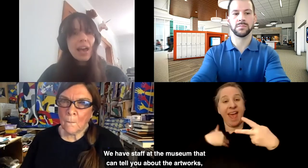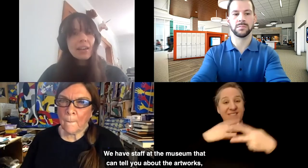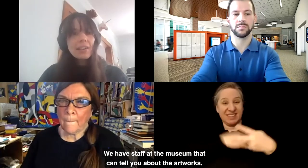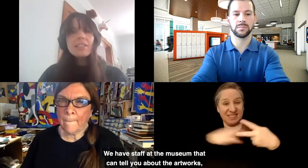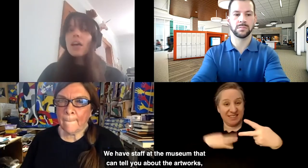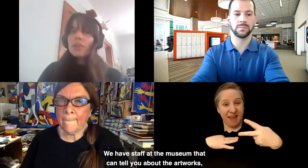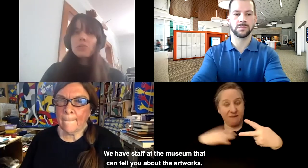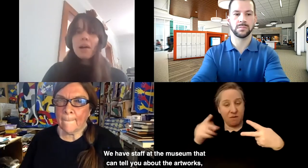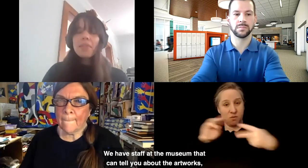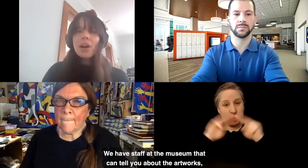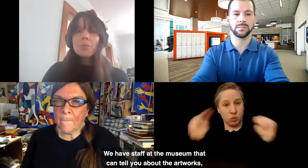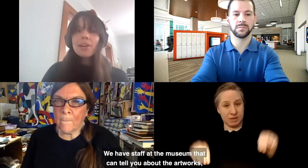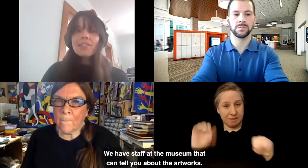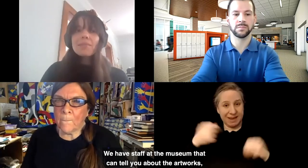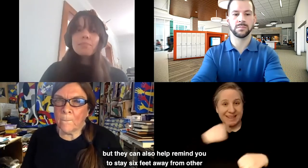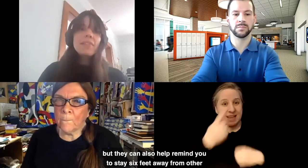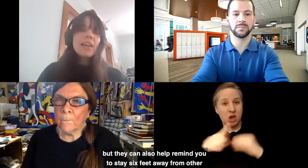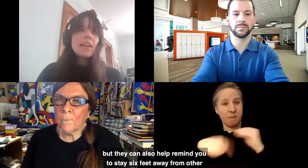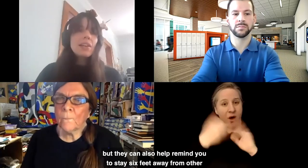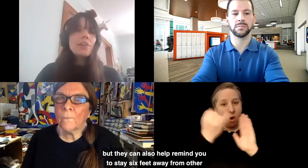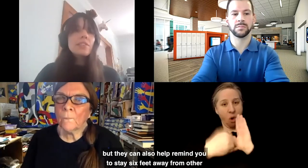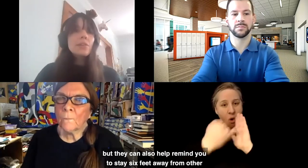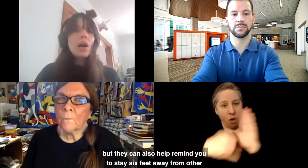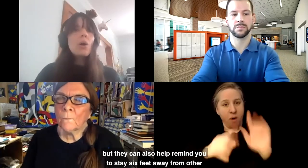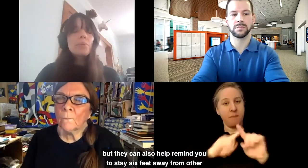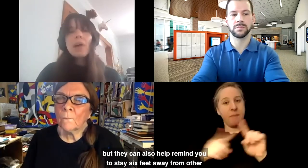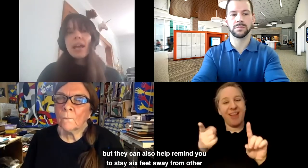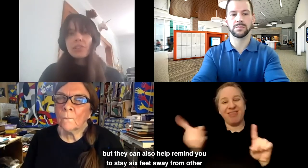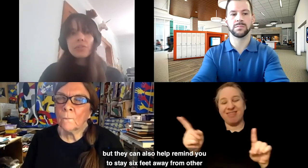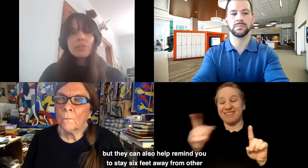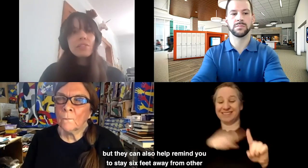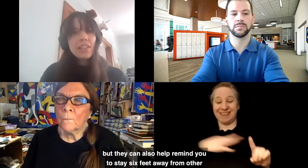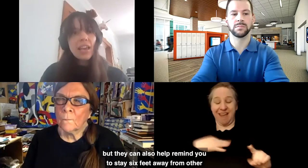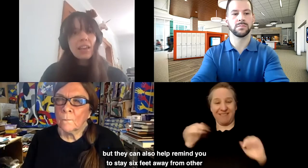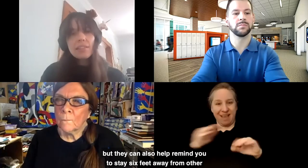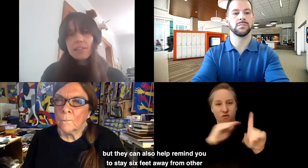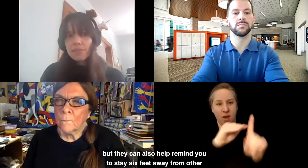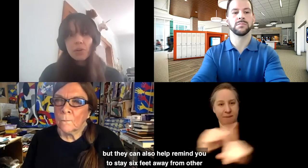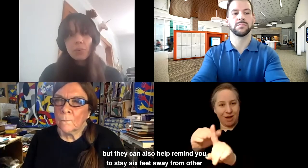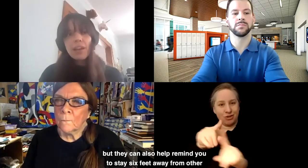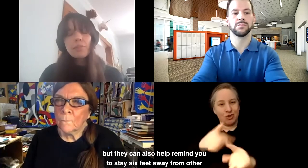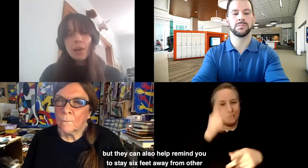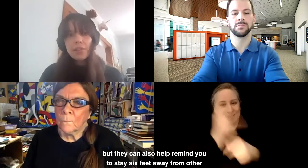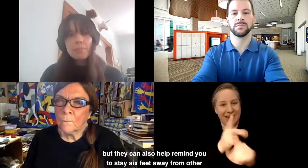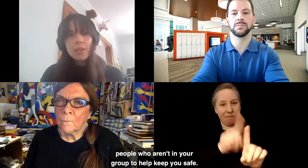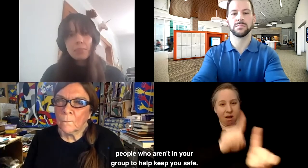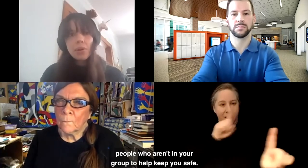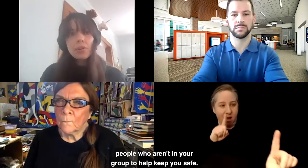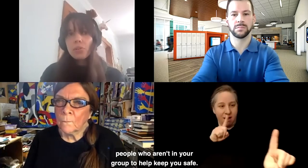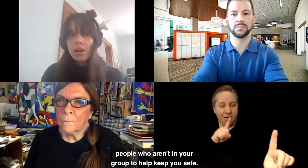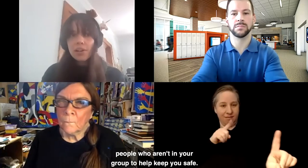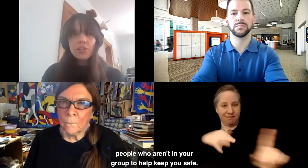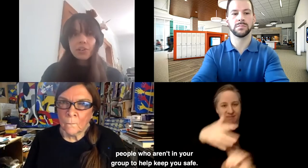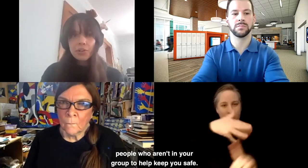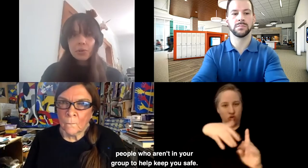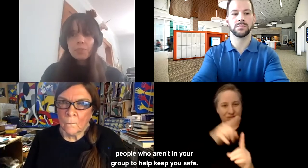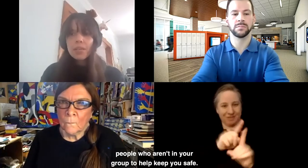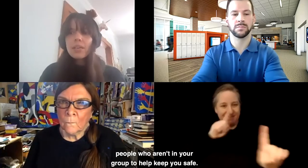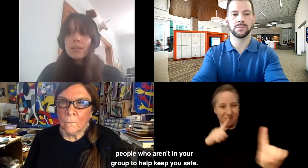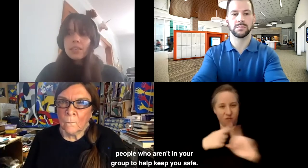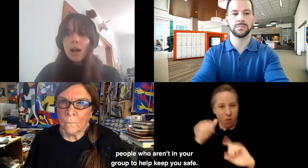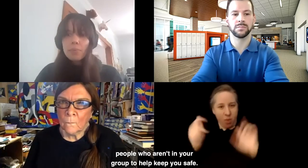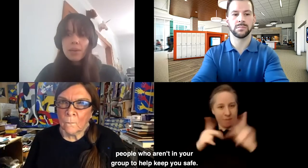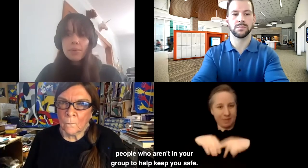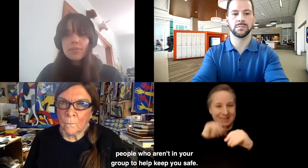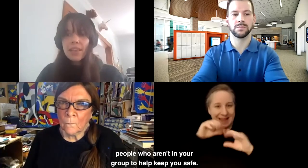that can tell you about the artworks, but they can also help remind you to stay six feet away from other people who aren't in your group